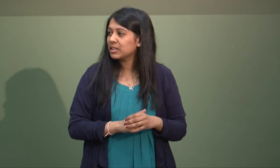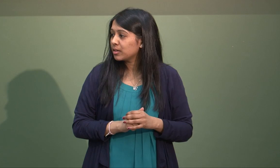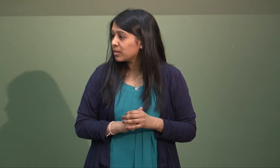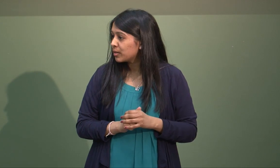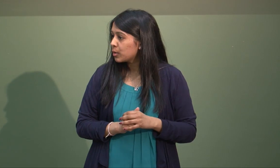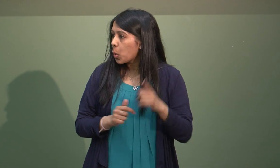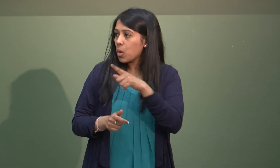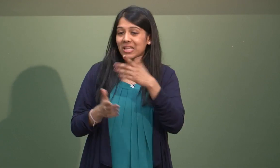with.